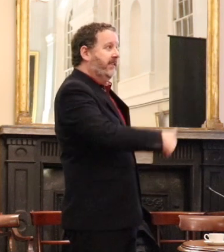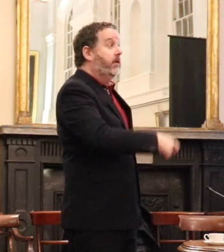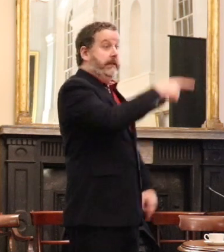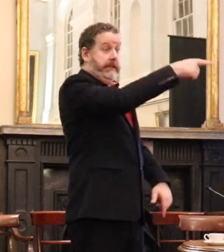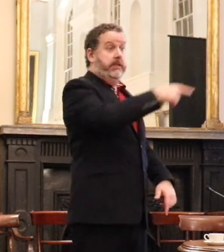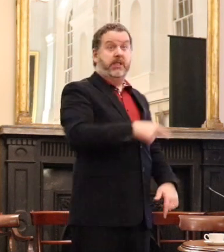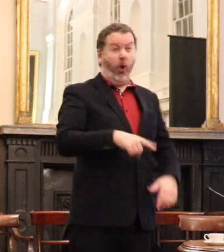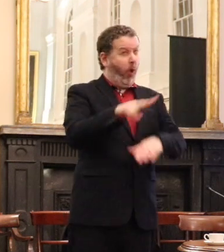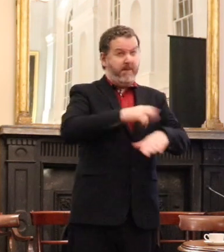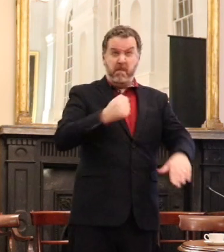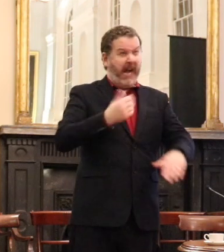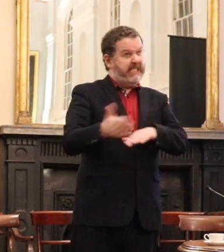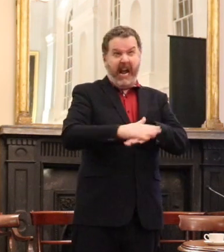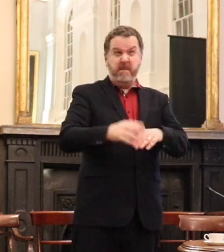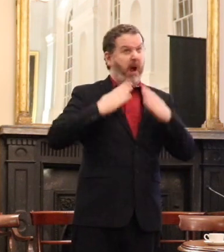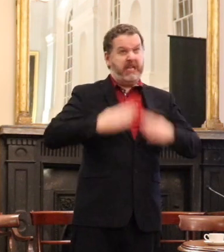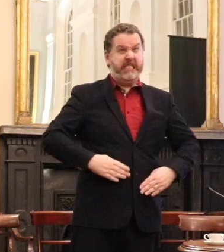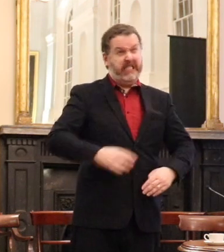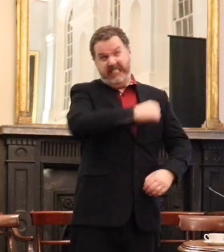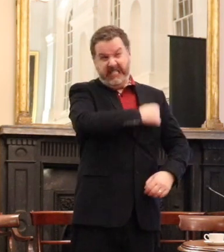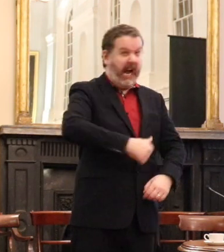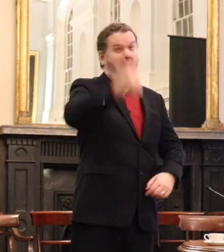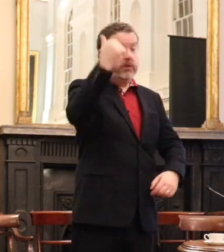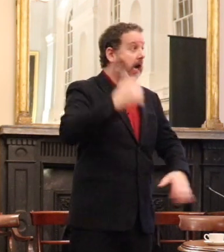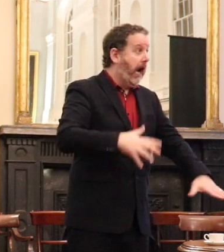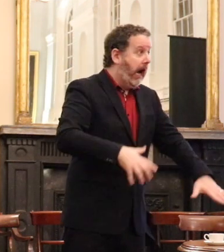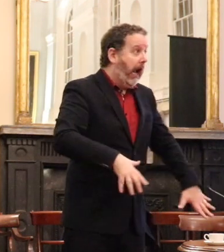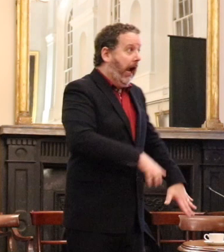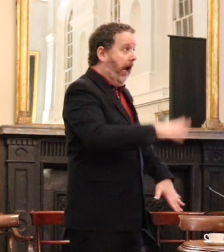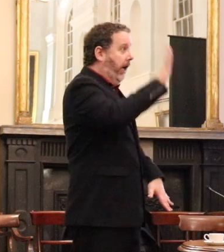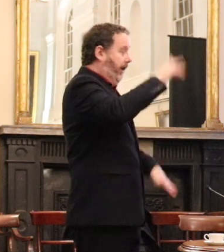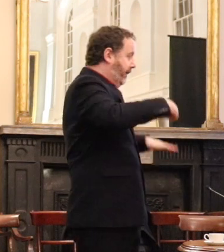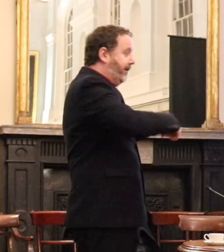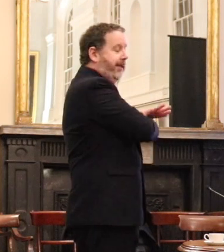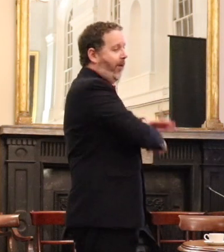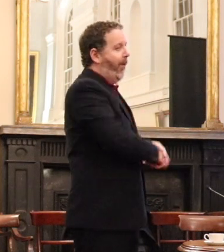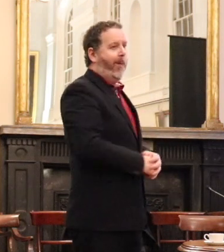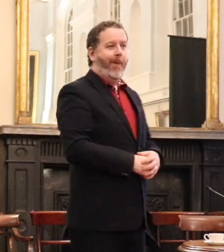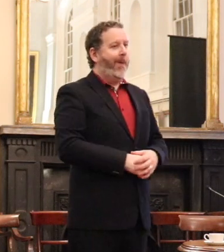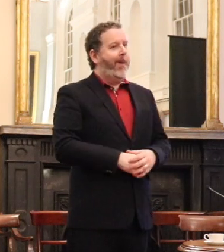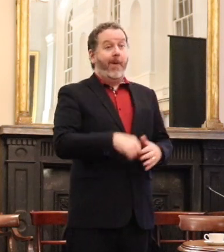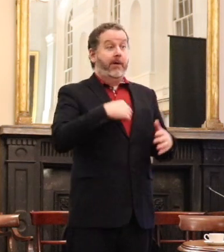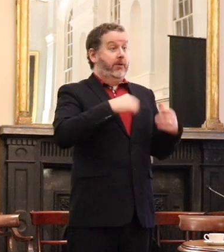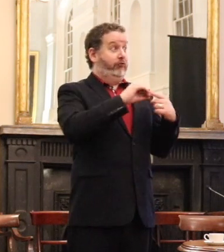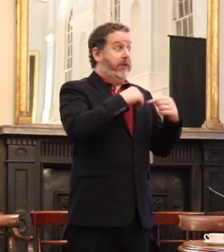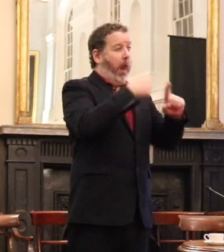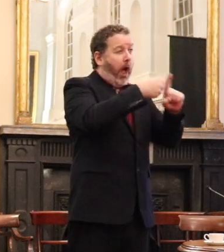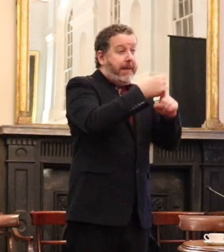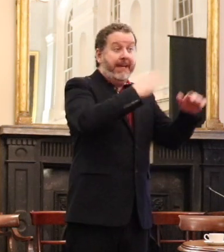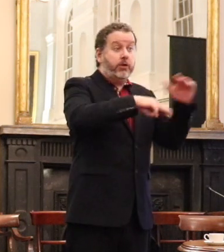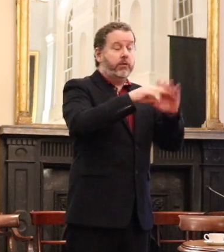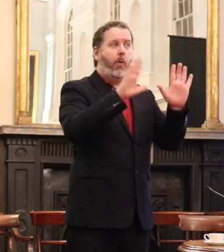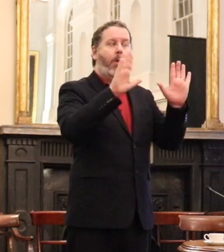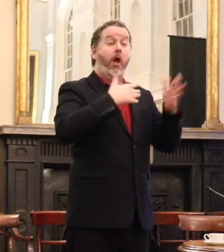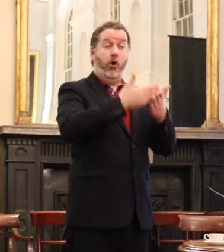module range down and following them. If I learned any lesson from those attempts at lobbyists, would never